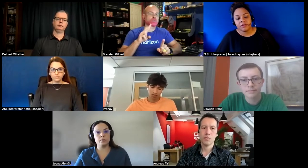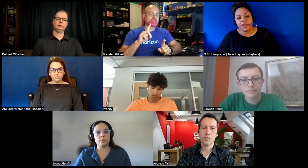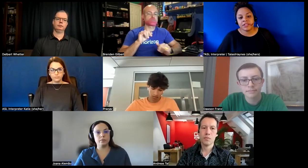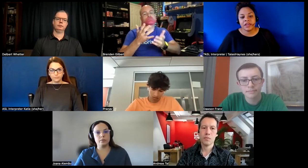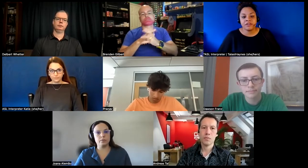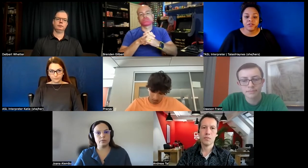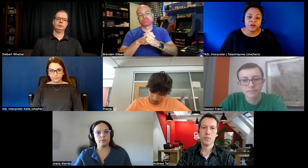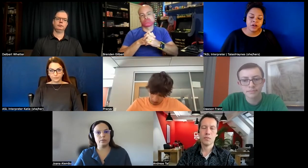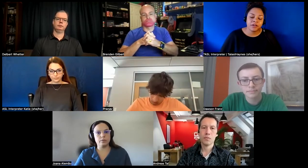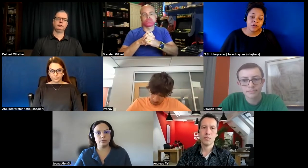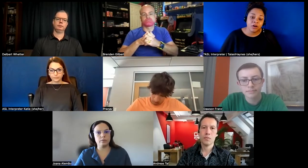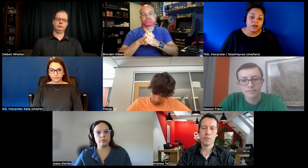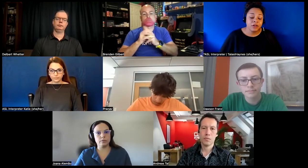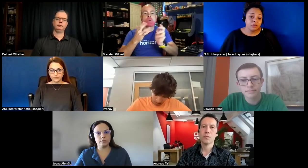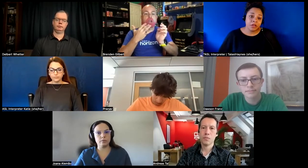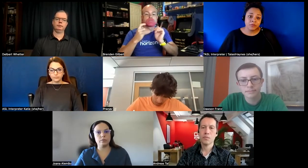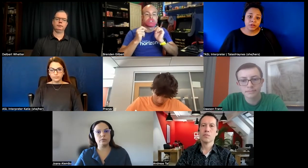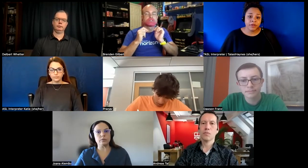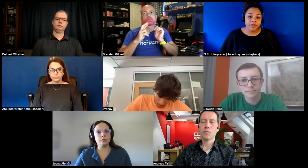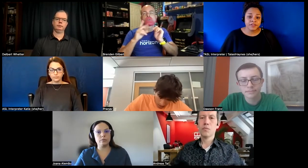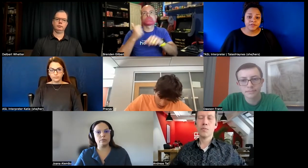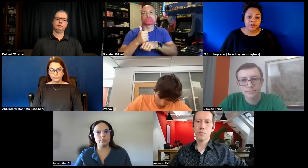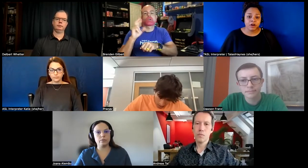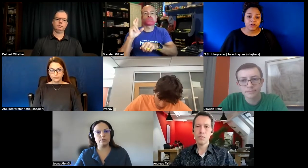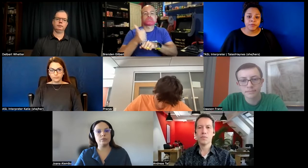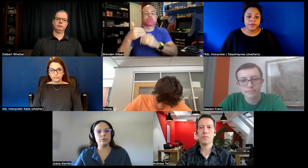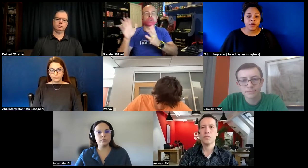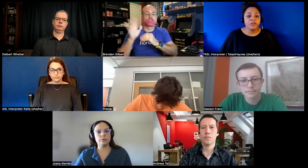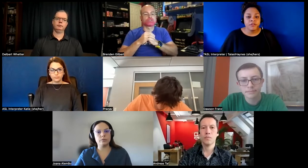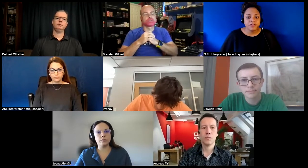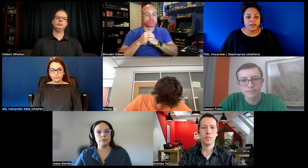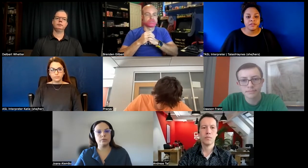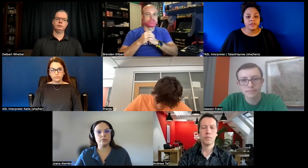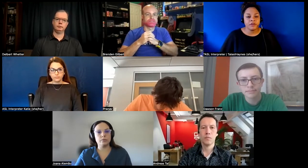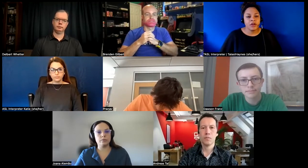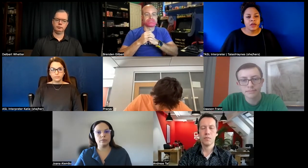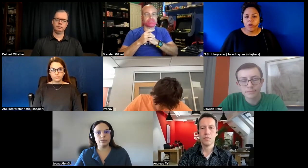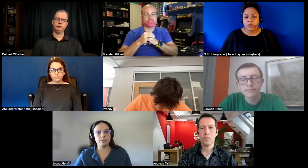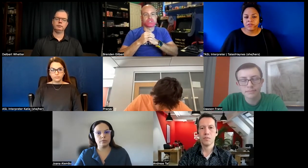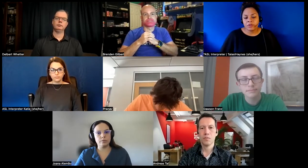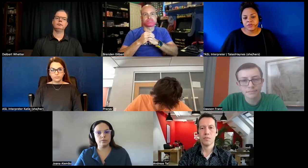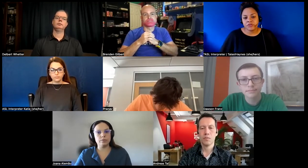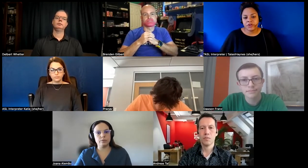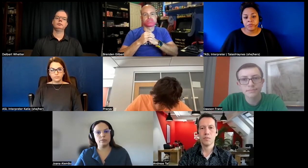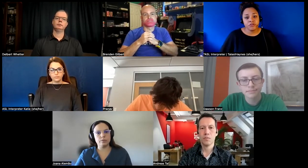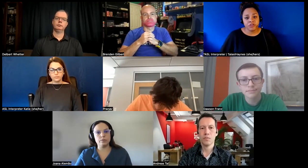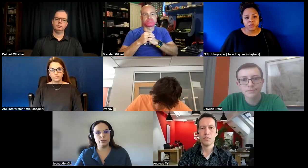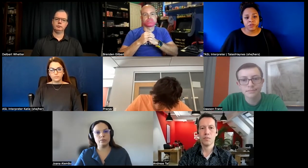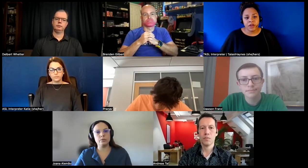apply it to x star xr and we could apply that to vr or maybe colors of text or how we would set up to portray emotions within that